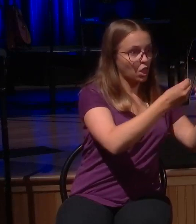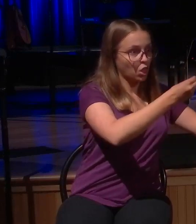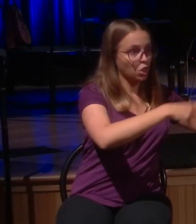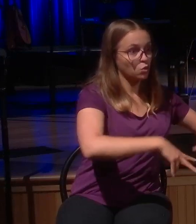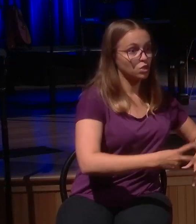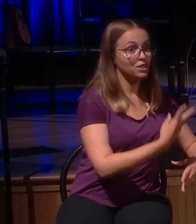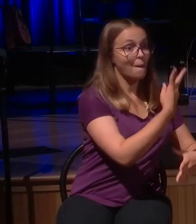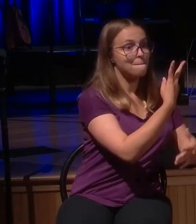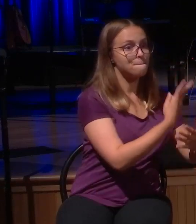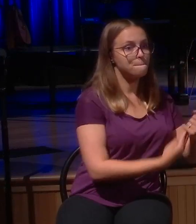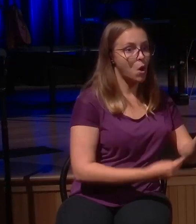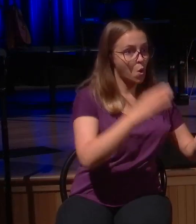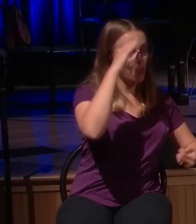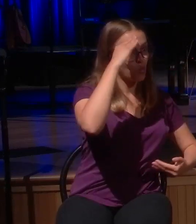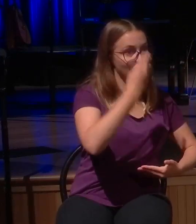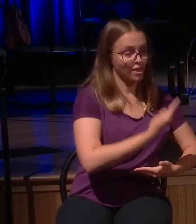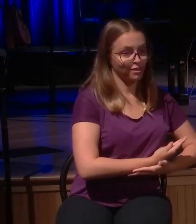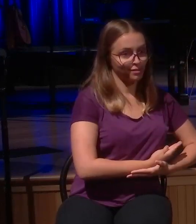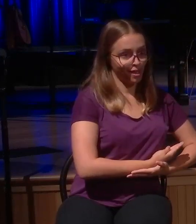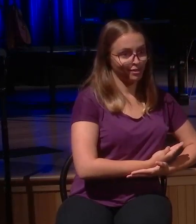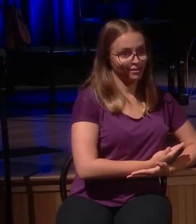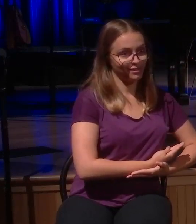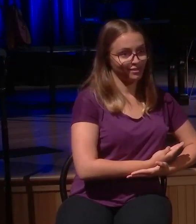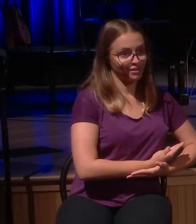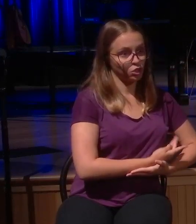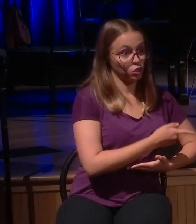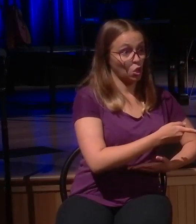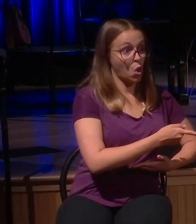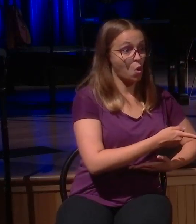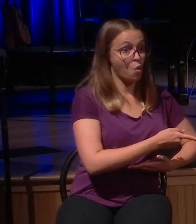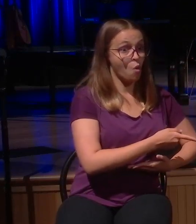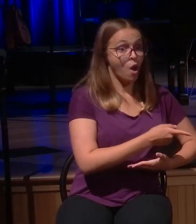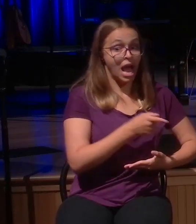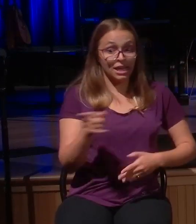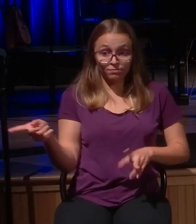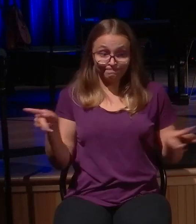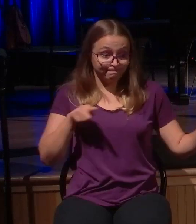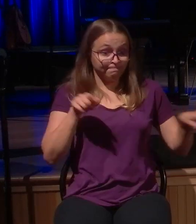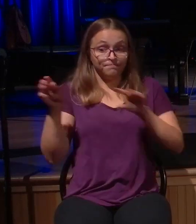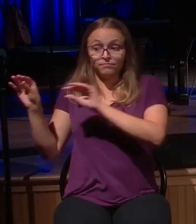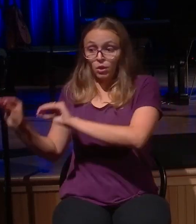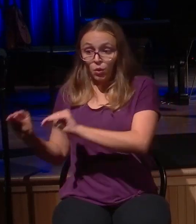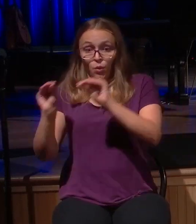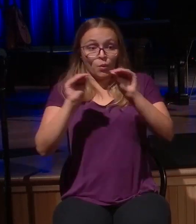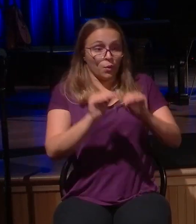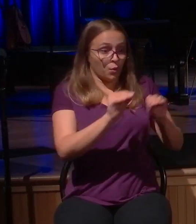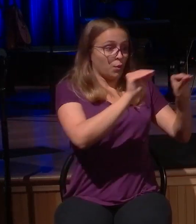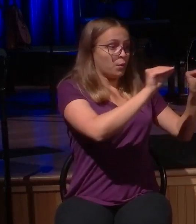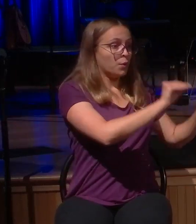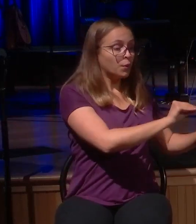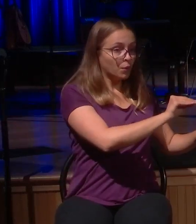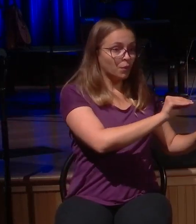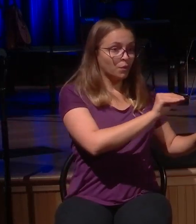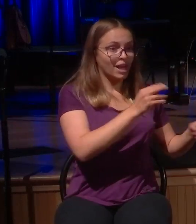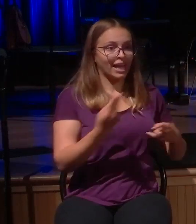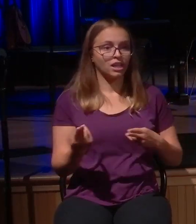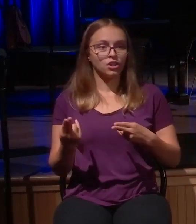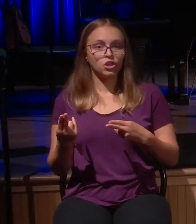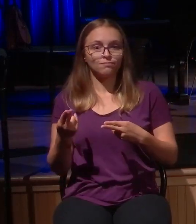the value system are higher, the stakes are harder, and Jesus Christ in the midst of it has a point. As he